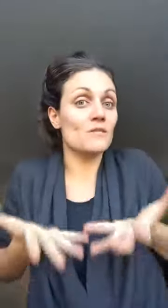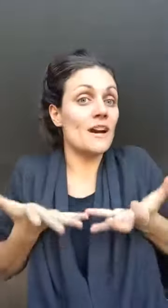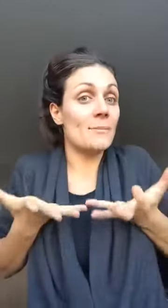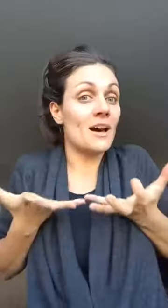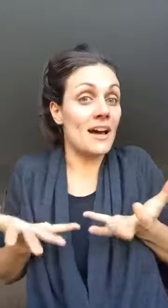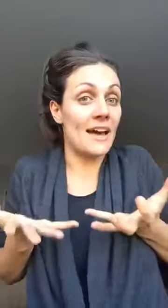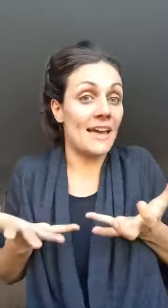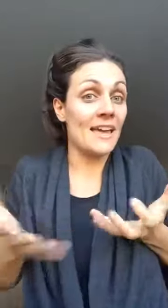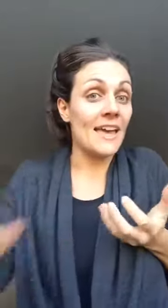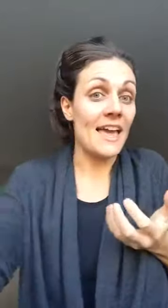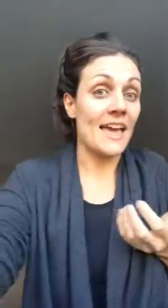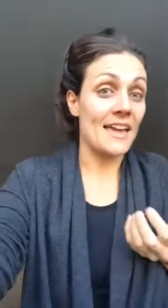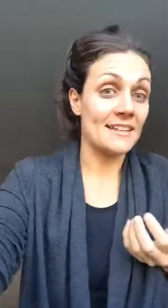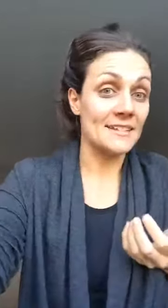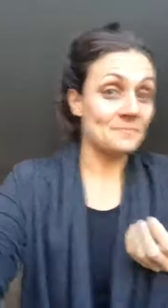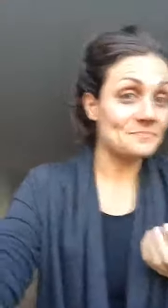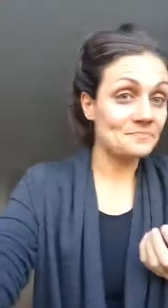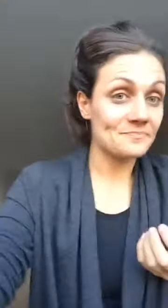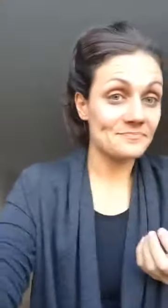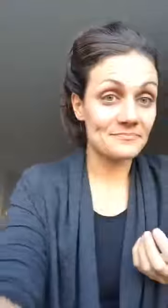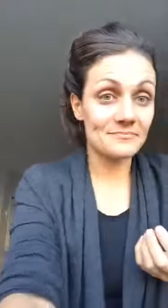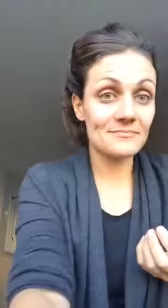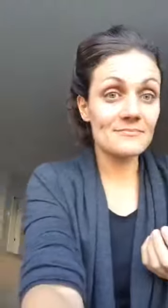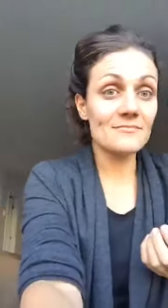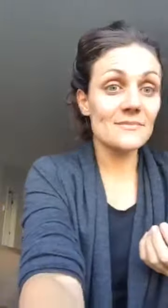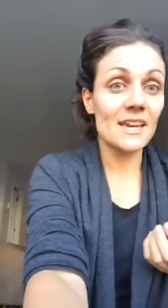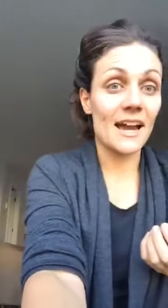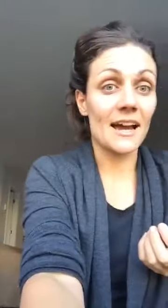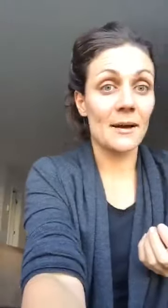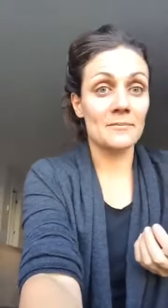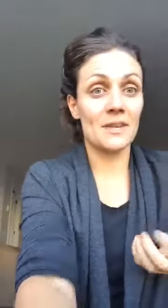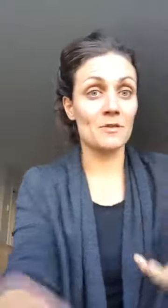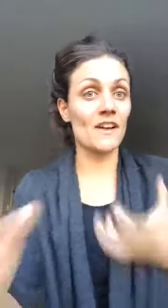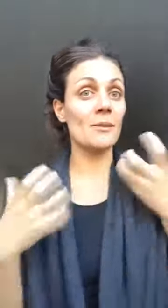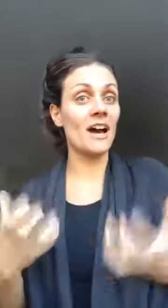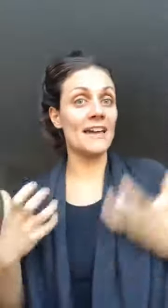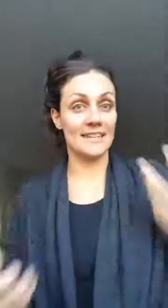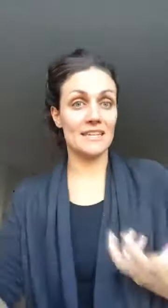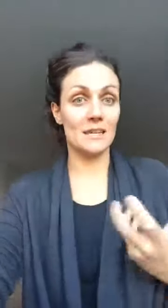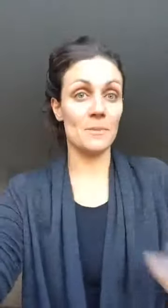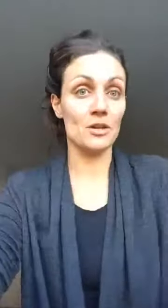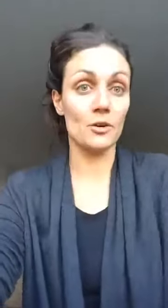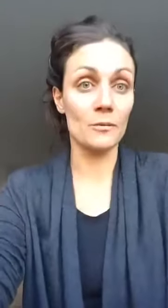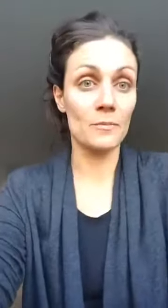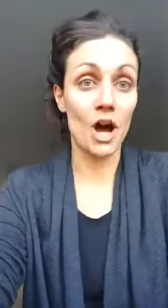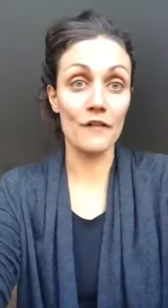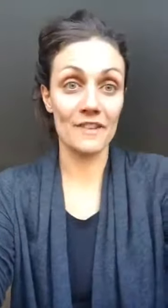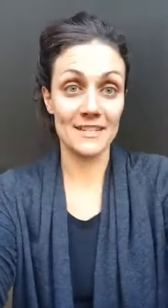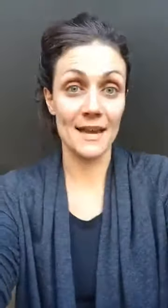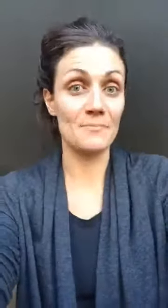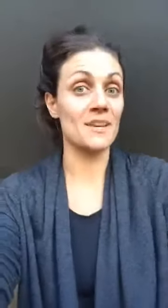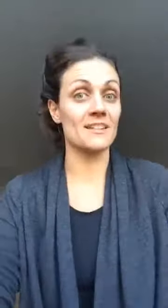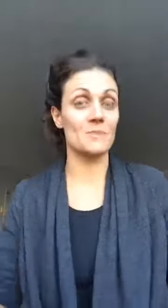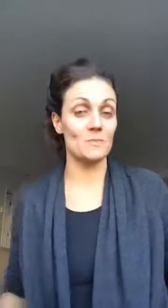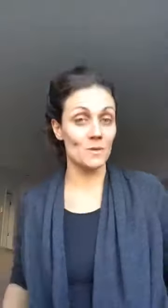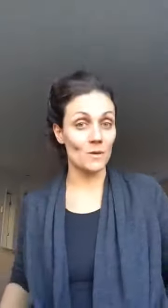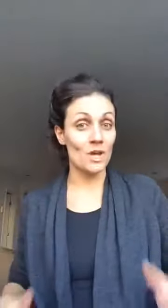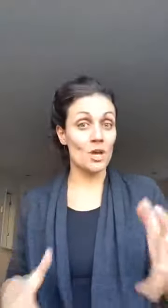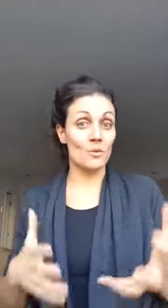vibe high and keep your vibe high and keep your confidence up because people will